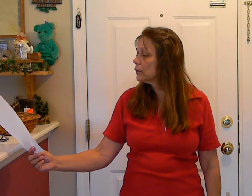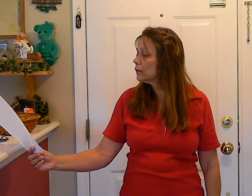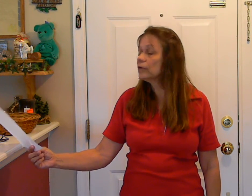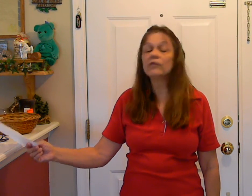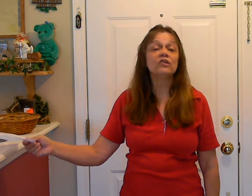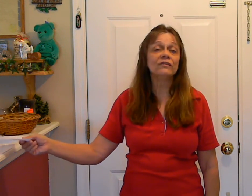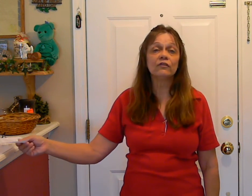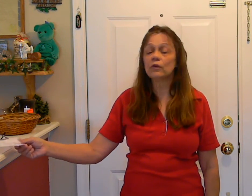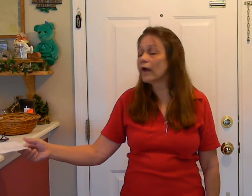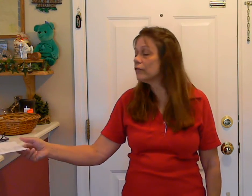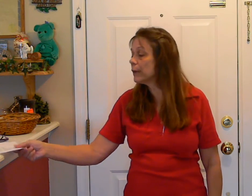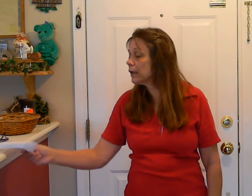You're the Jesus who loves me.